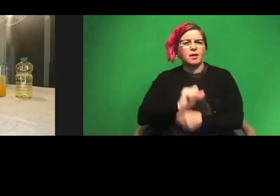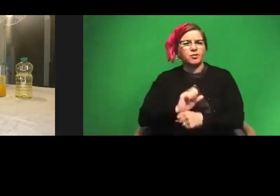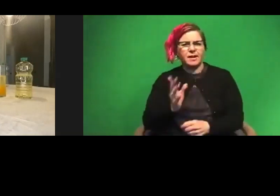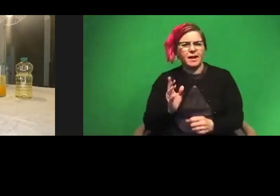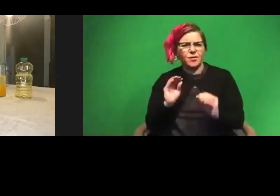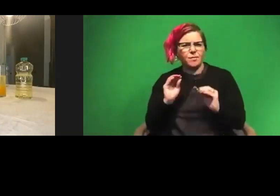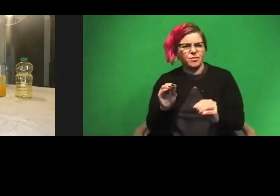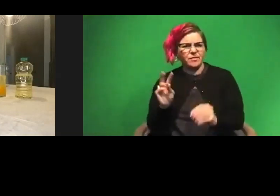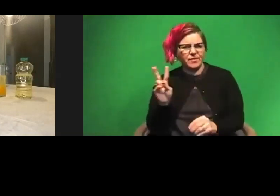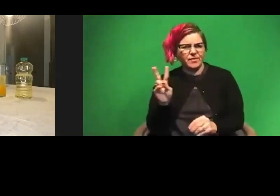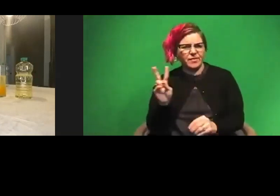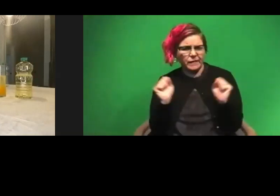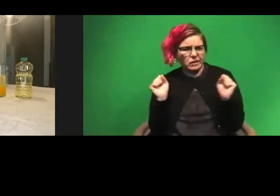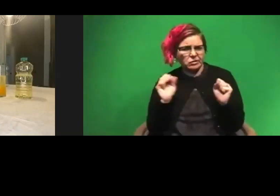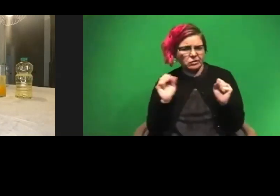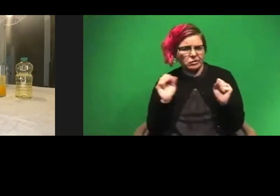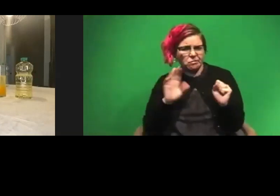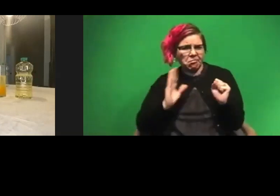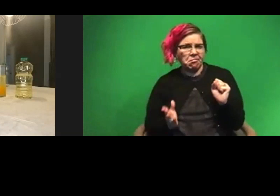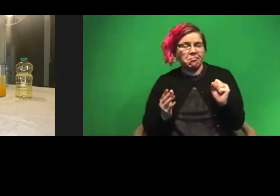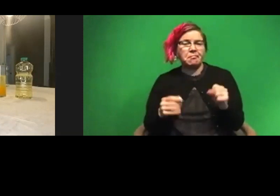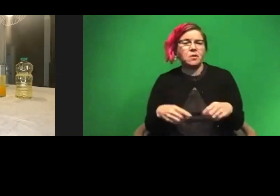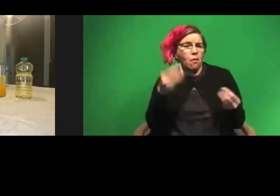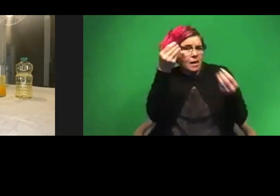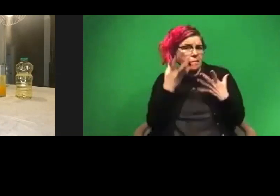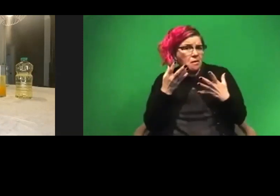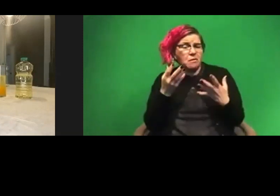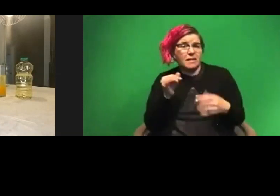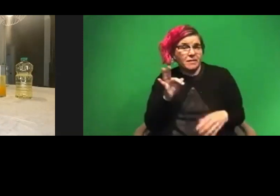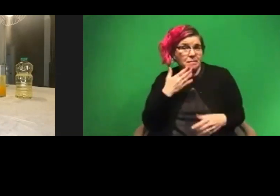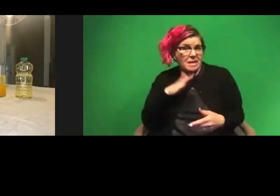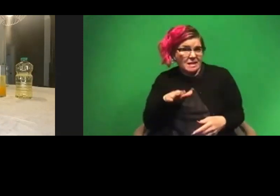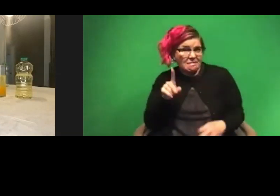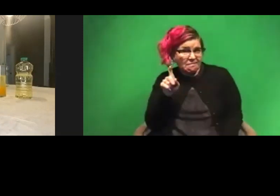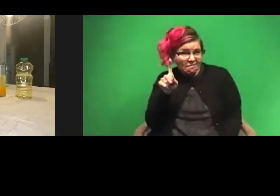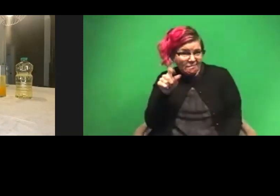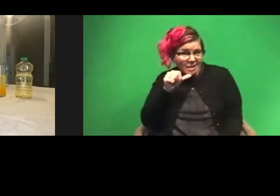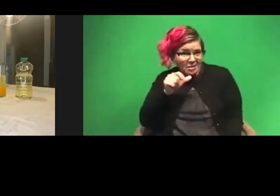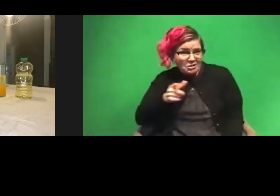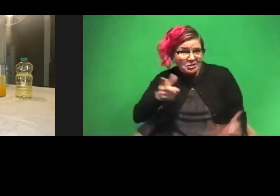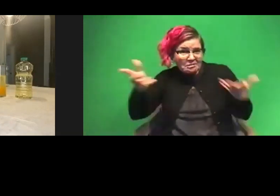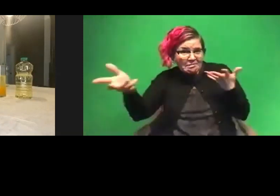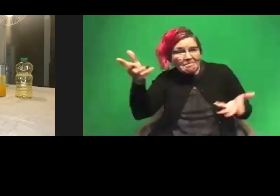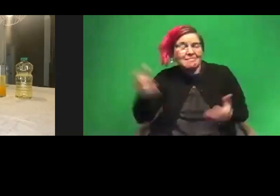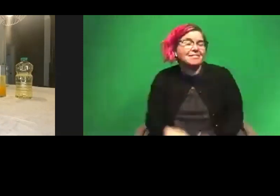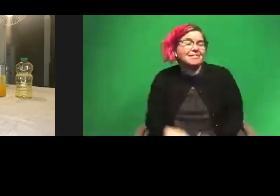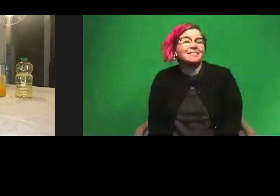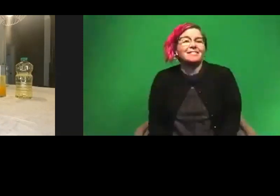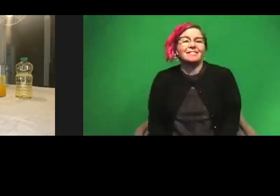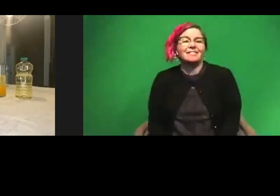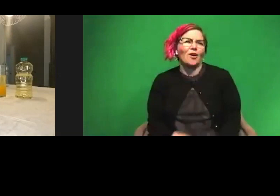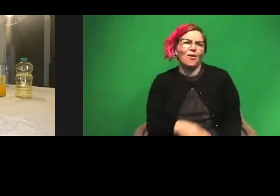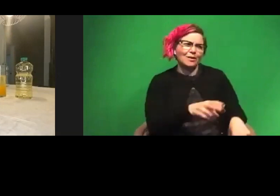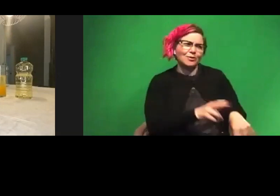refrigerator or anything. Um, somebody tell me if that's like a bad thing to not do, but, um, I just use,